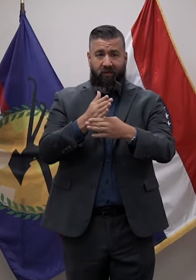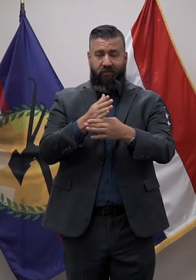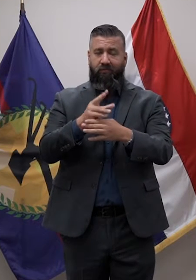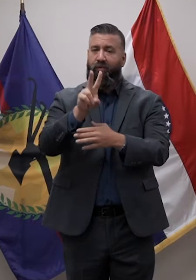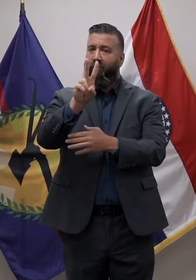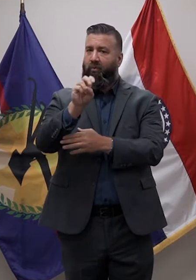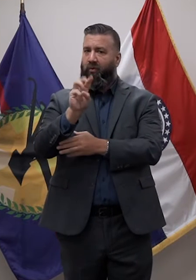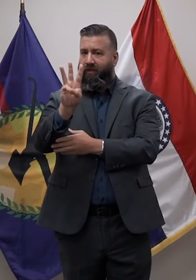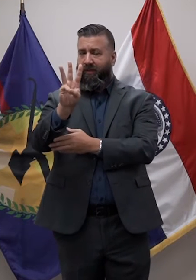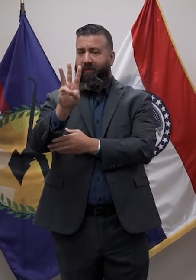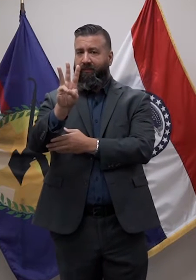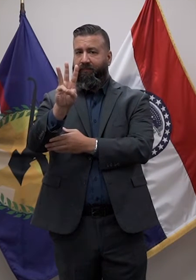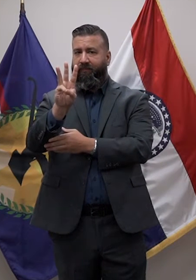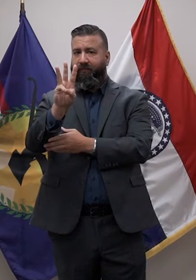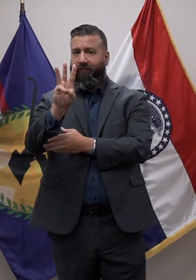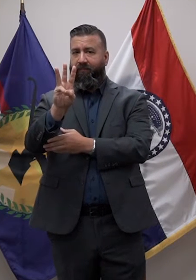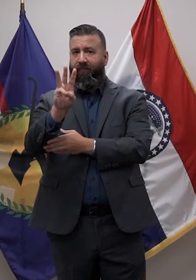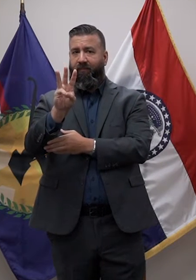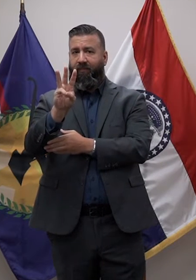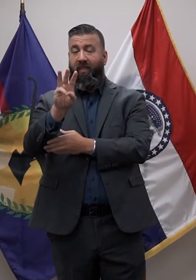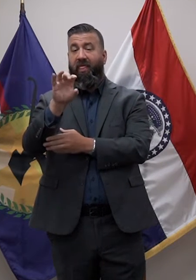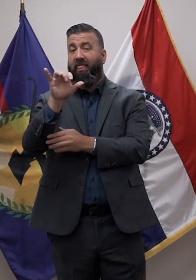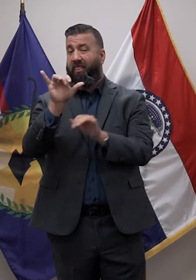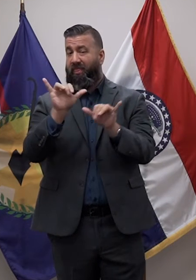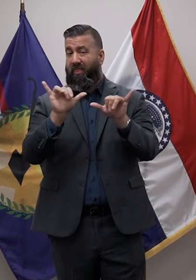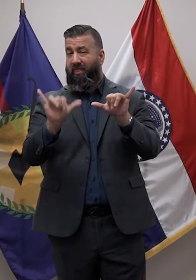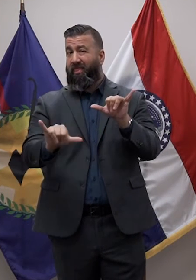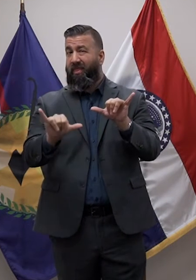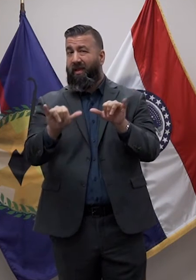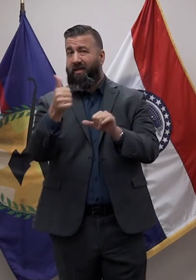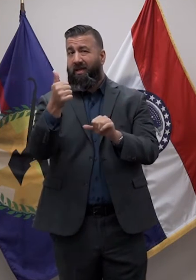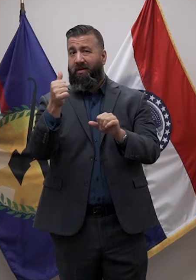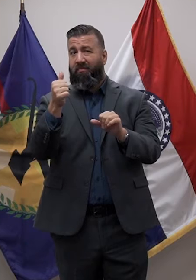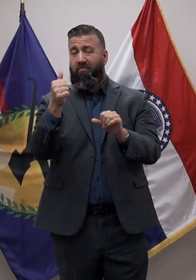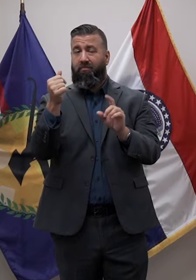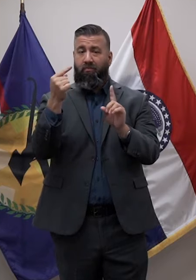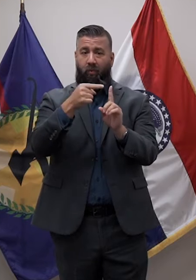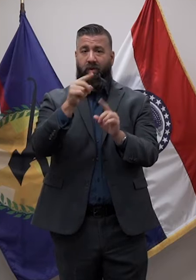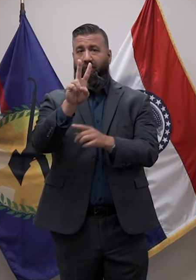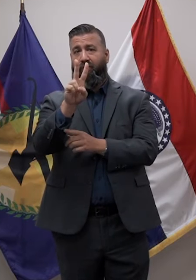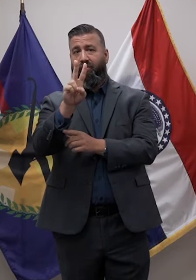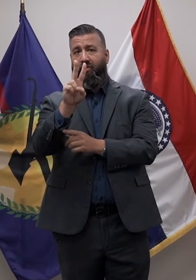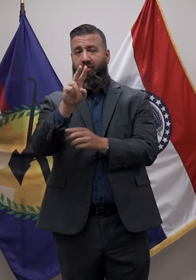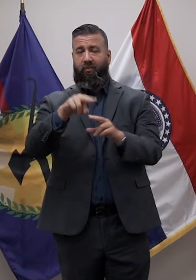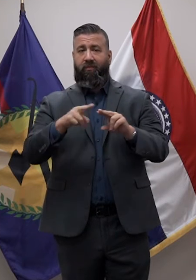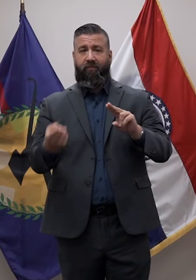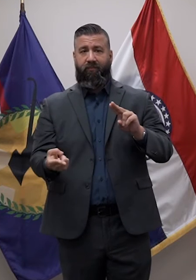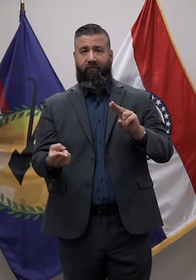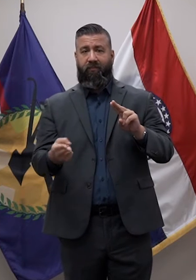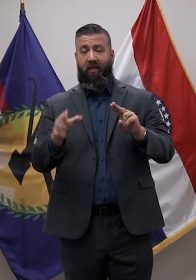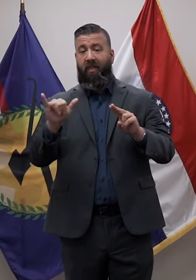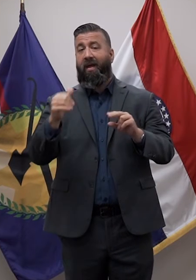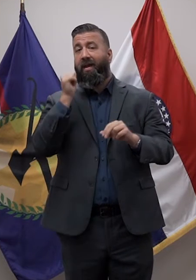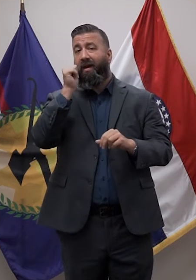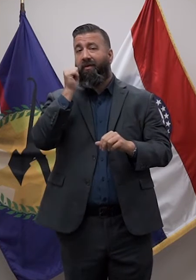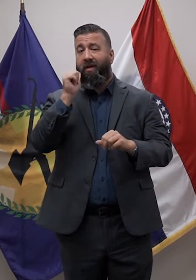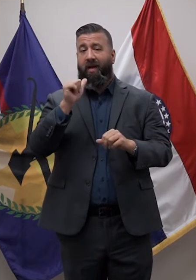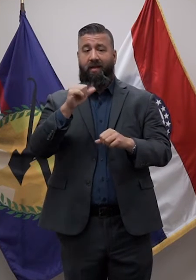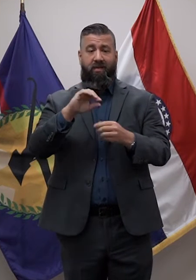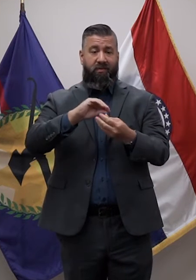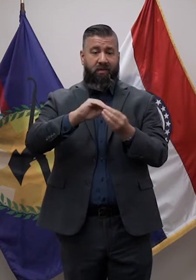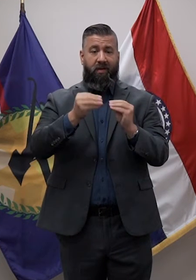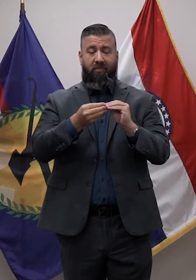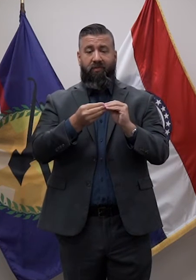206. This is a 10.2 percent decrease. This daily case number remains in what the